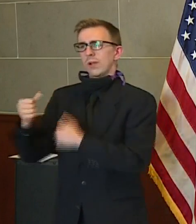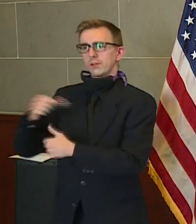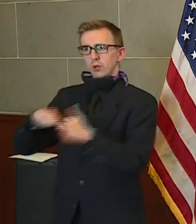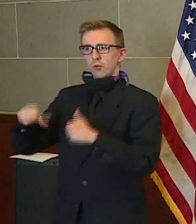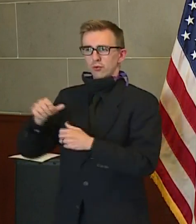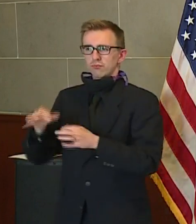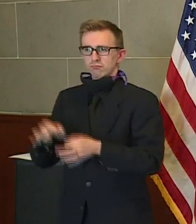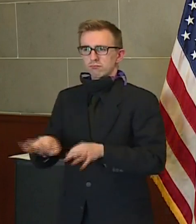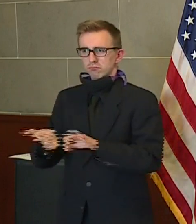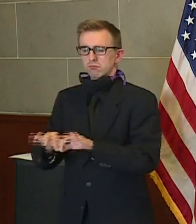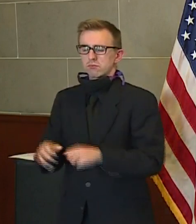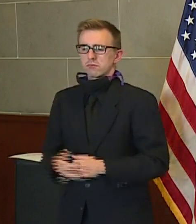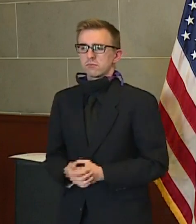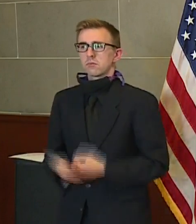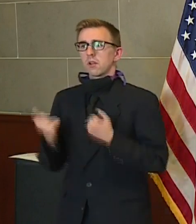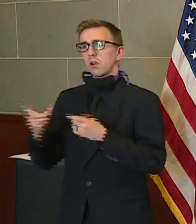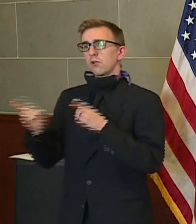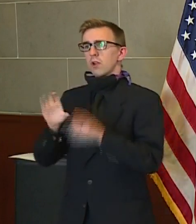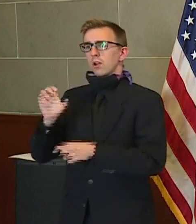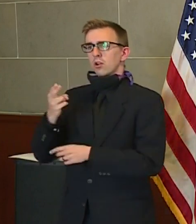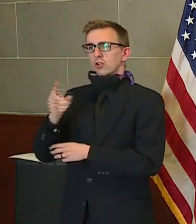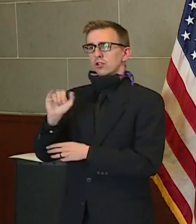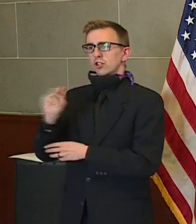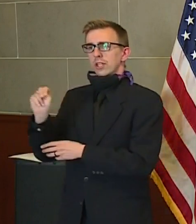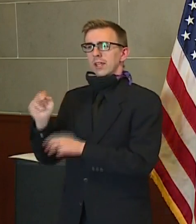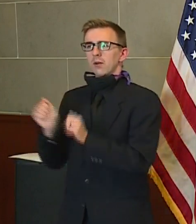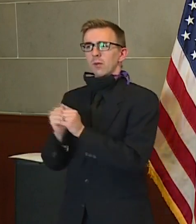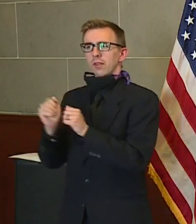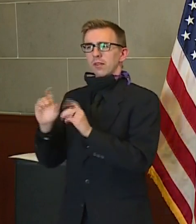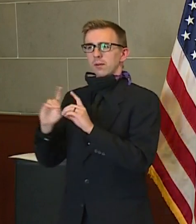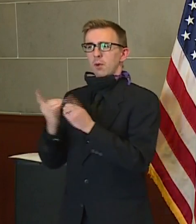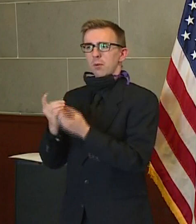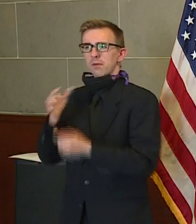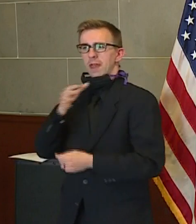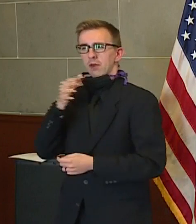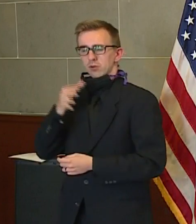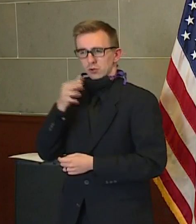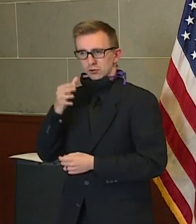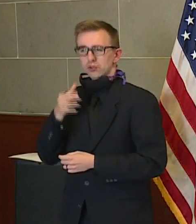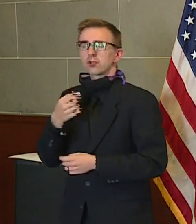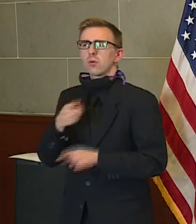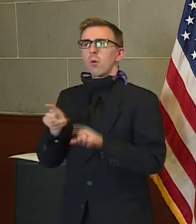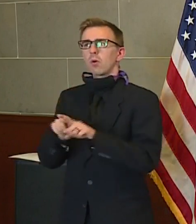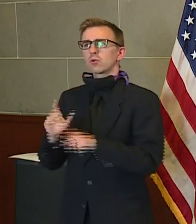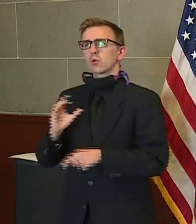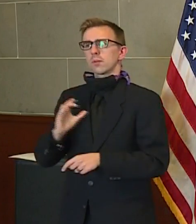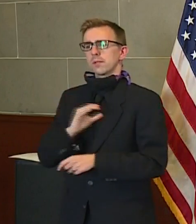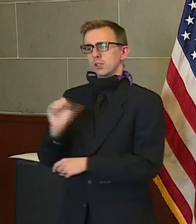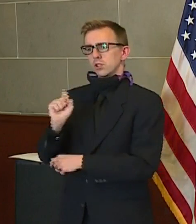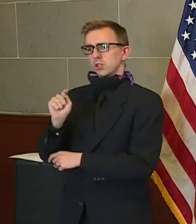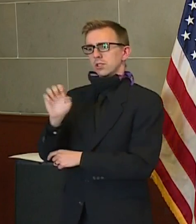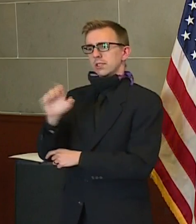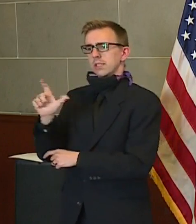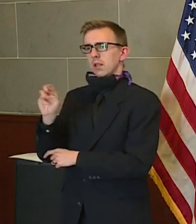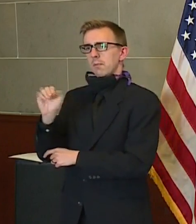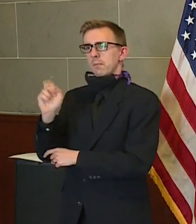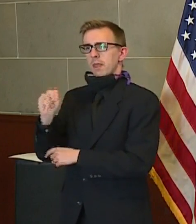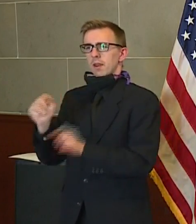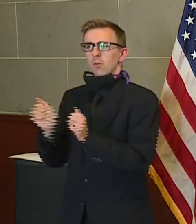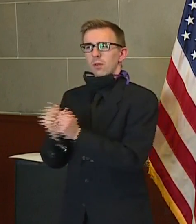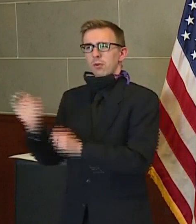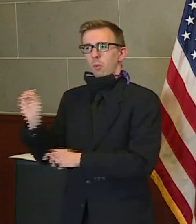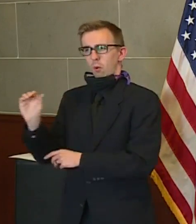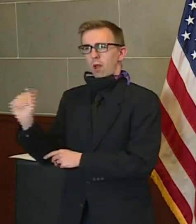Today, I have Director Chen with the Department of Agriculture here. I also have Commissioner Steelman with the Office of Administration